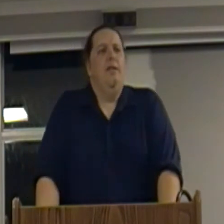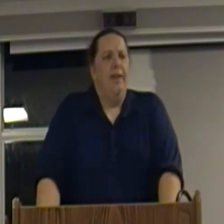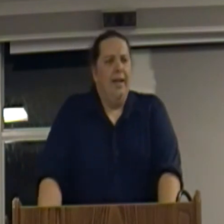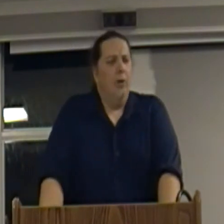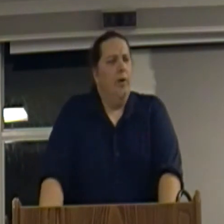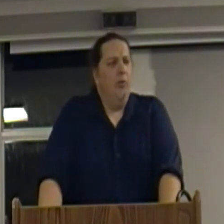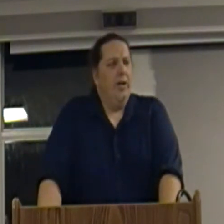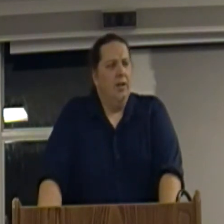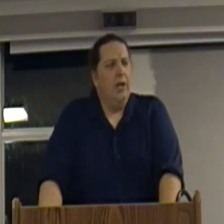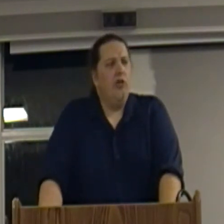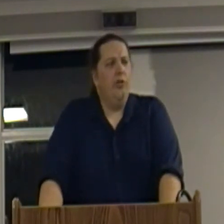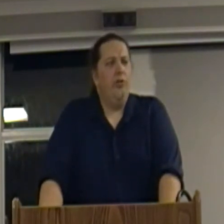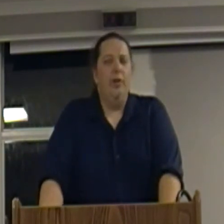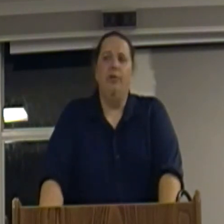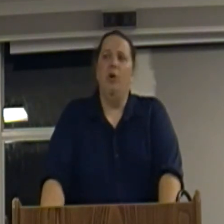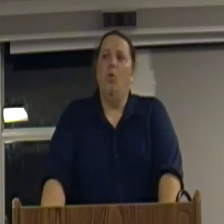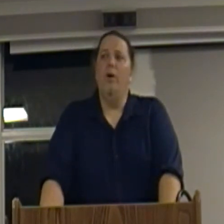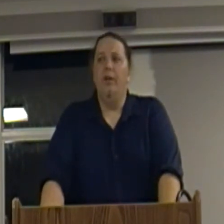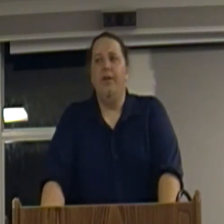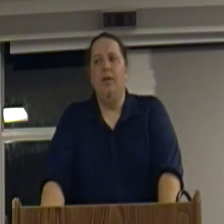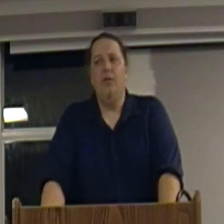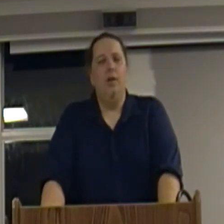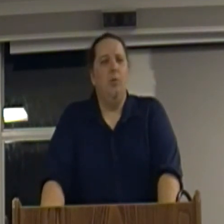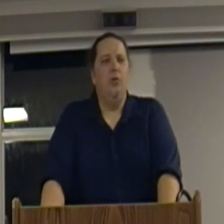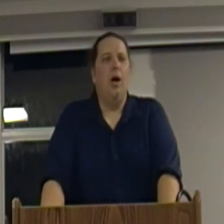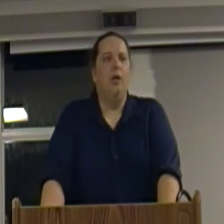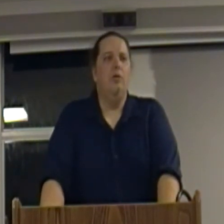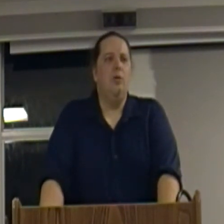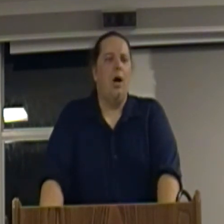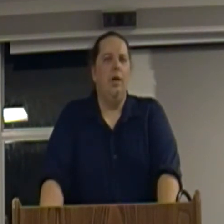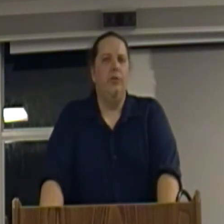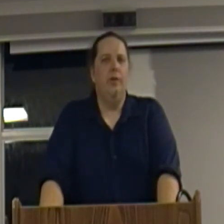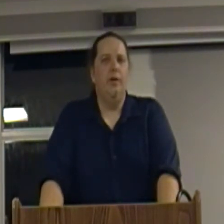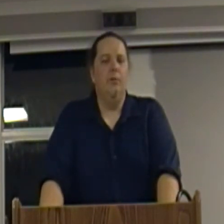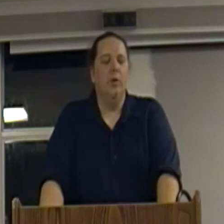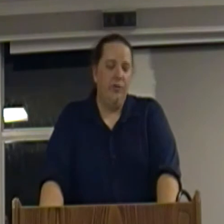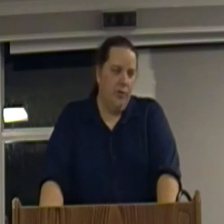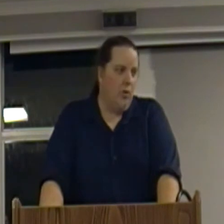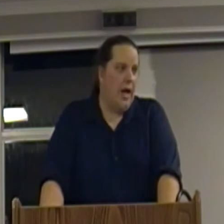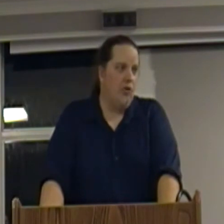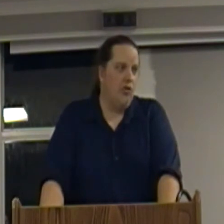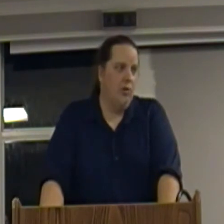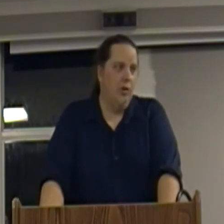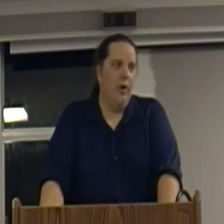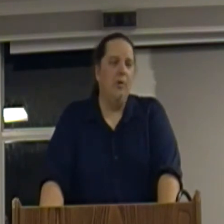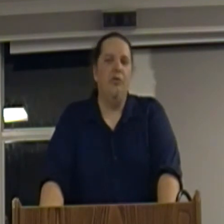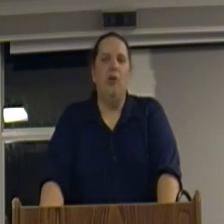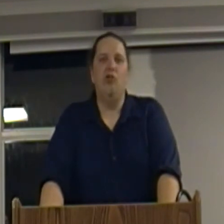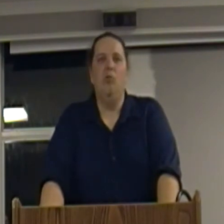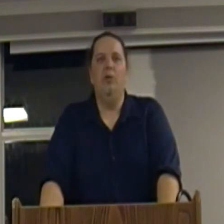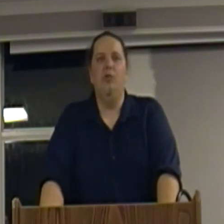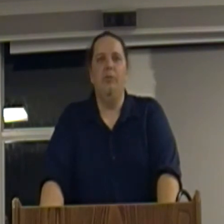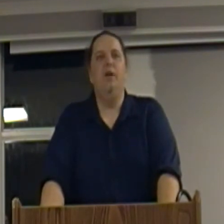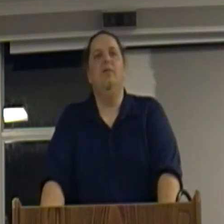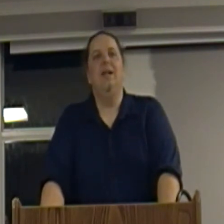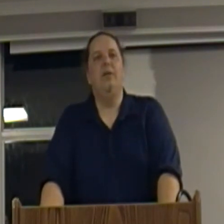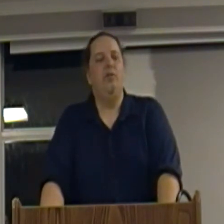They get rid of the regulations. So one of the things that it was argued caused the recent crash, the Great Recession, was the repeal of Glass